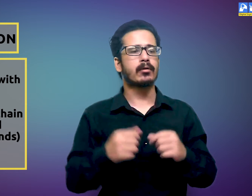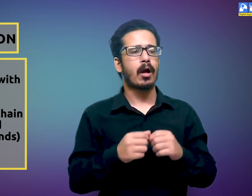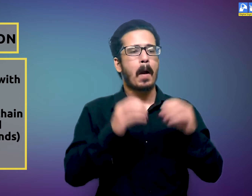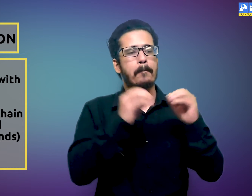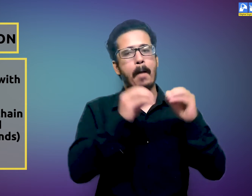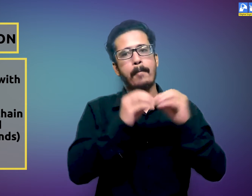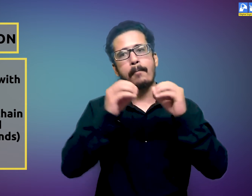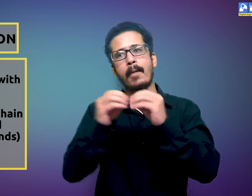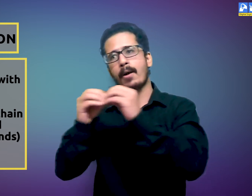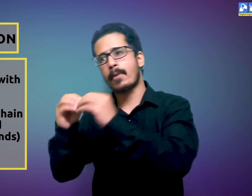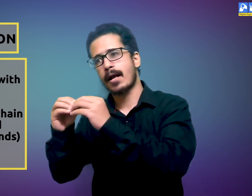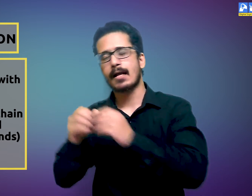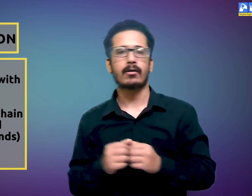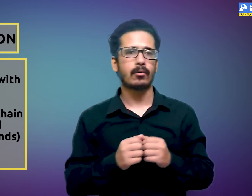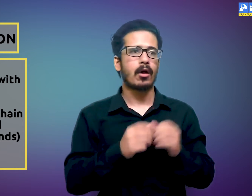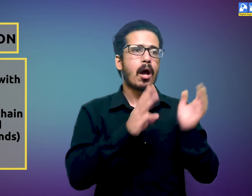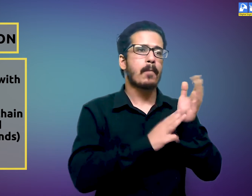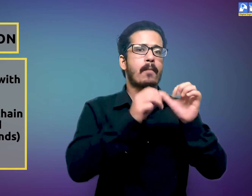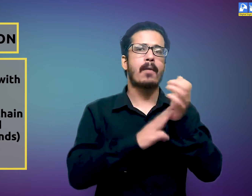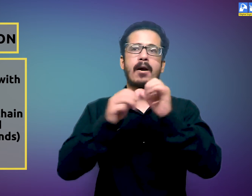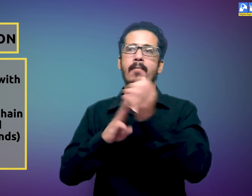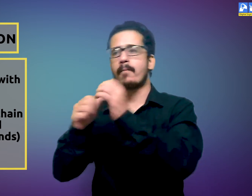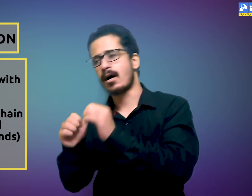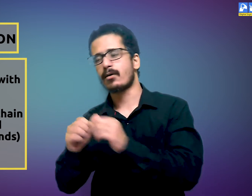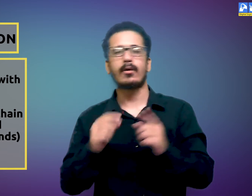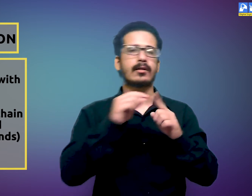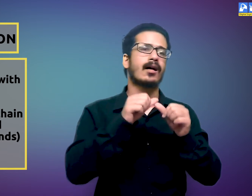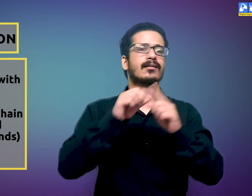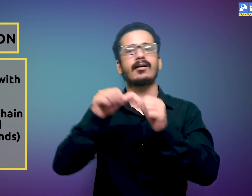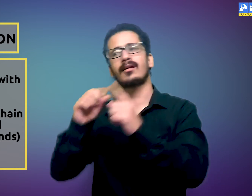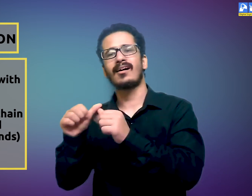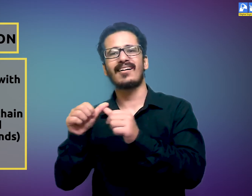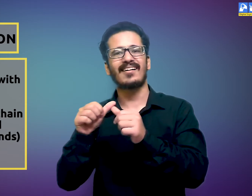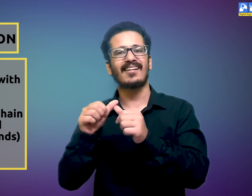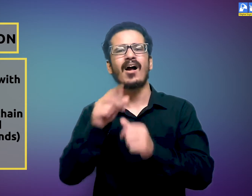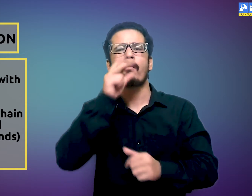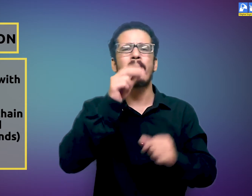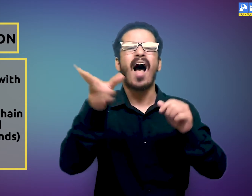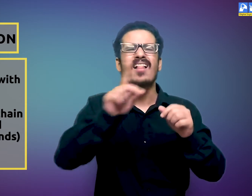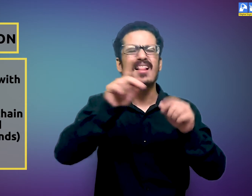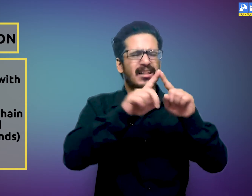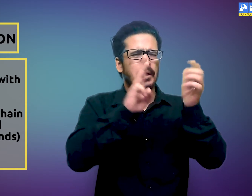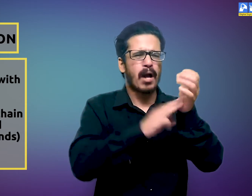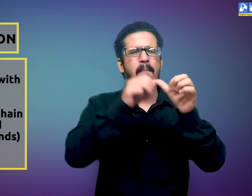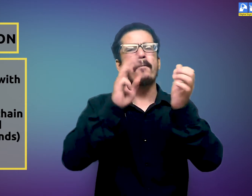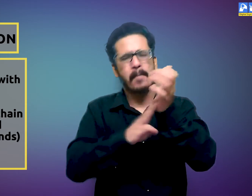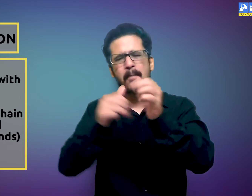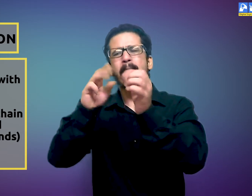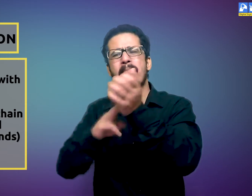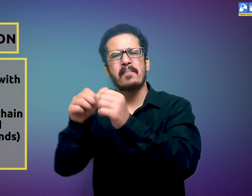babbling. Babbling means the chain of repeated speech sounds. It consists of sounds such as ba-ba-ba, ma